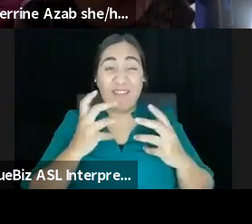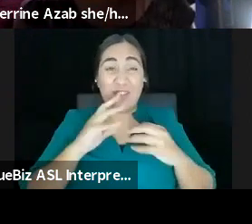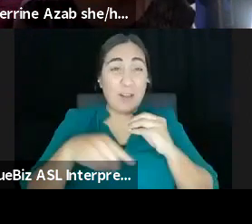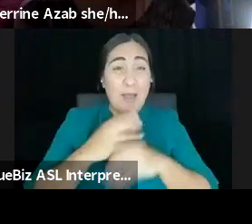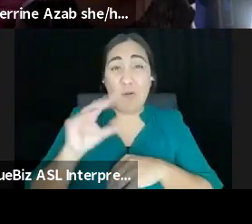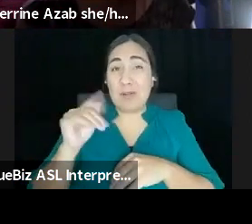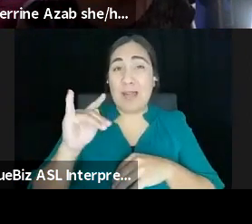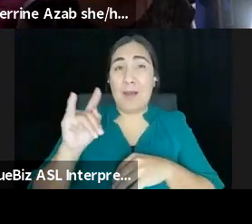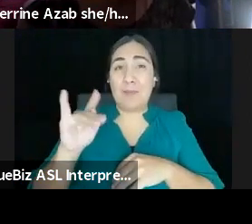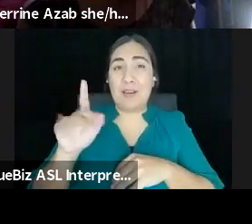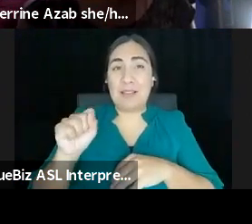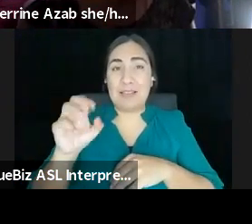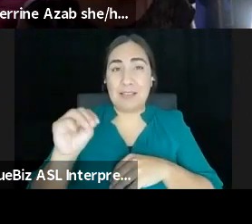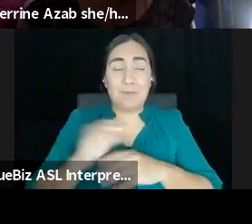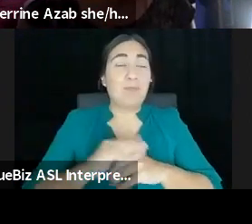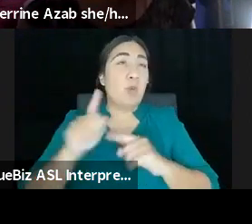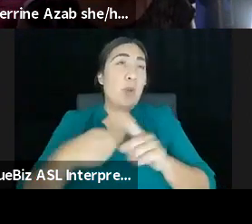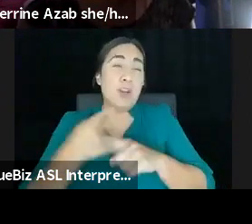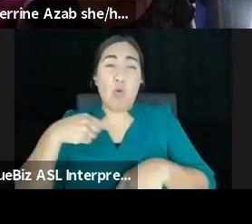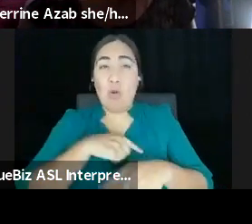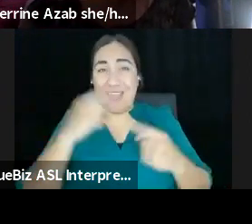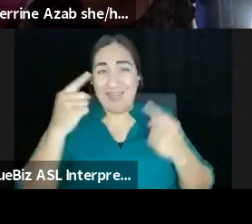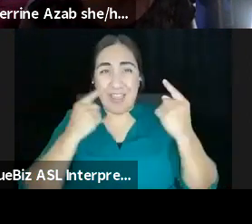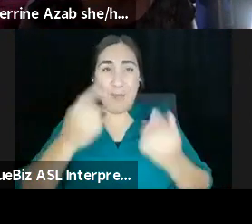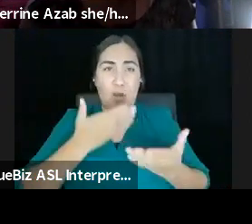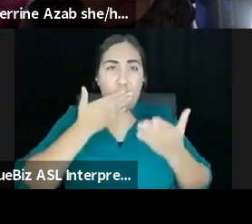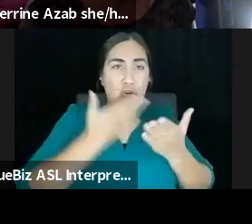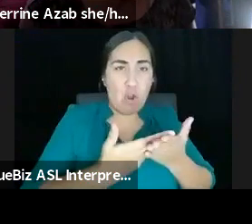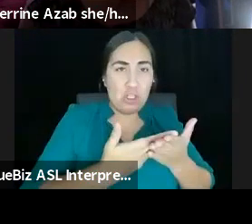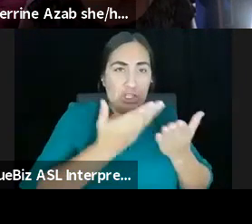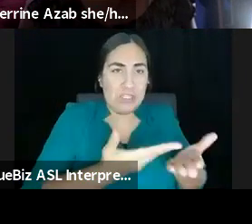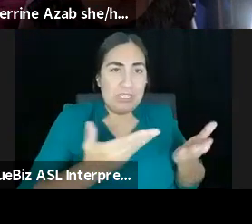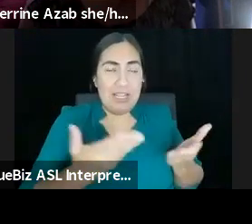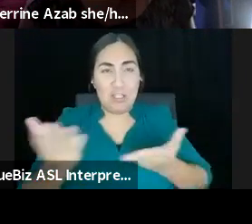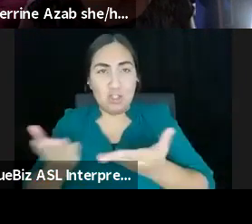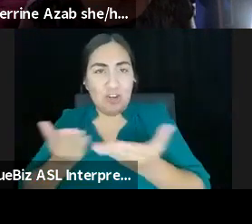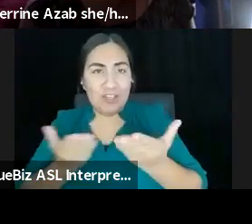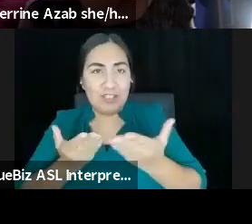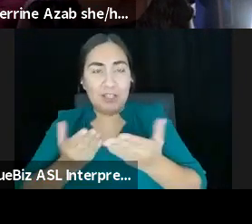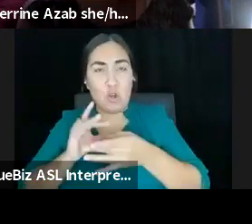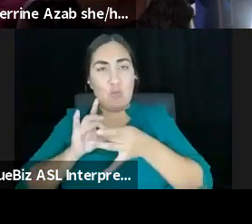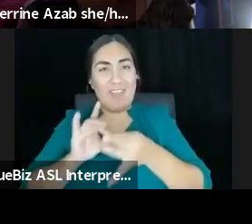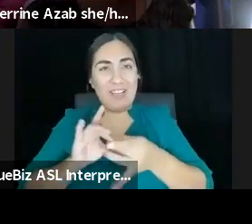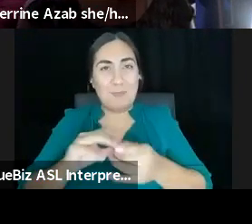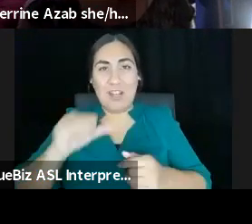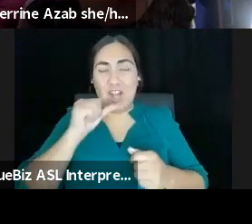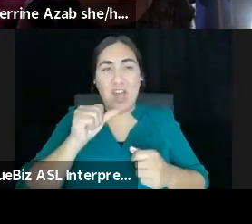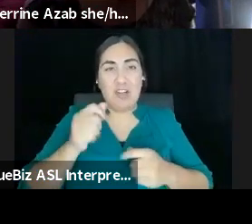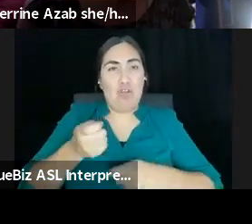of, um, goods and services relationally not transactionally, I find that these does my five posts